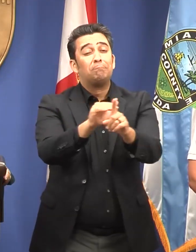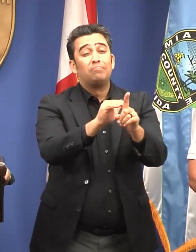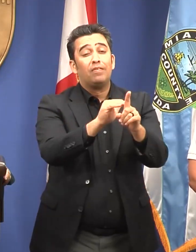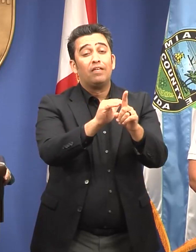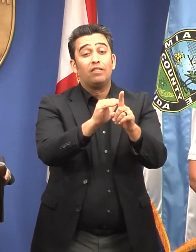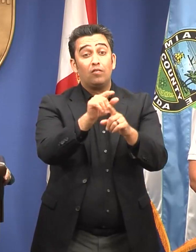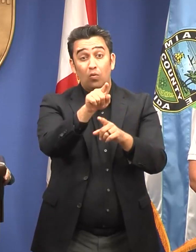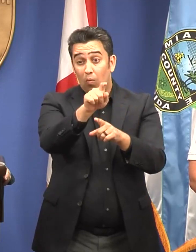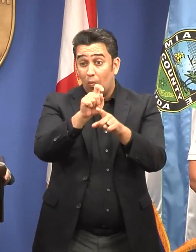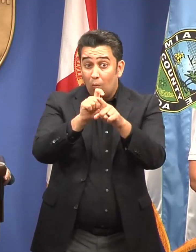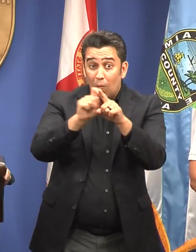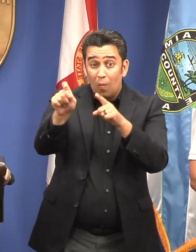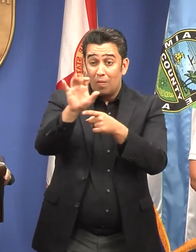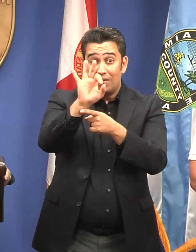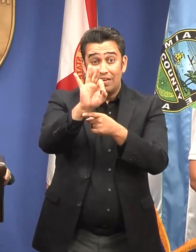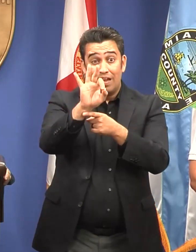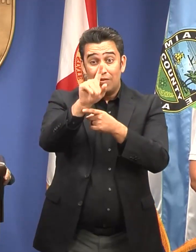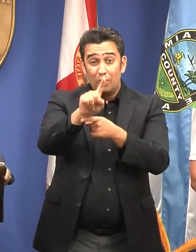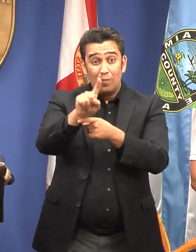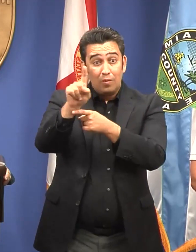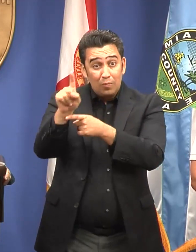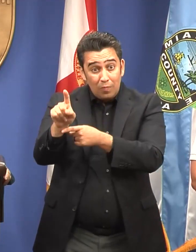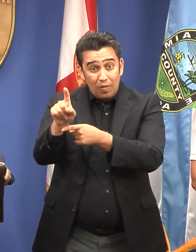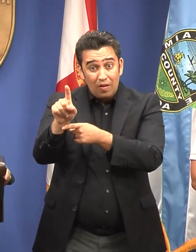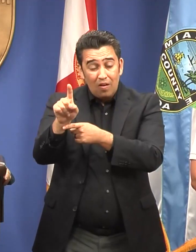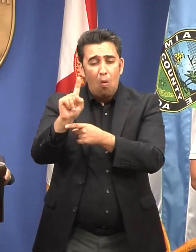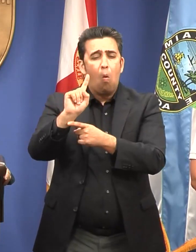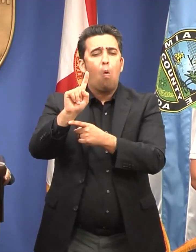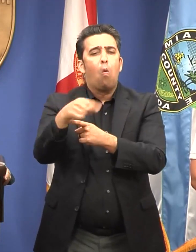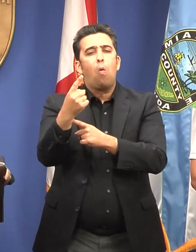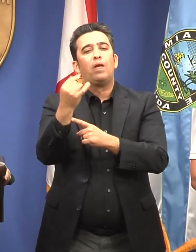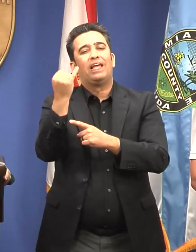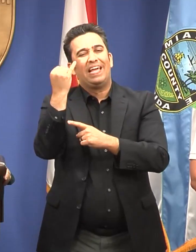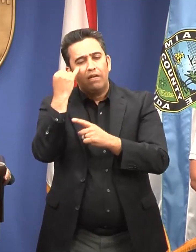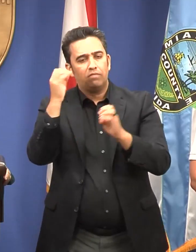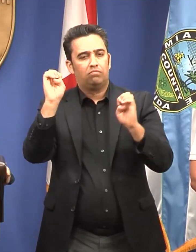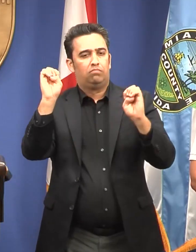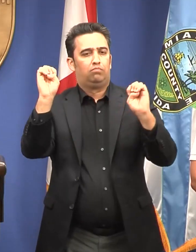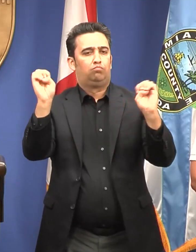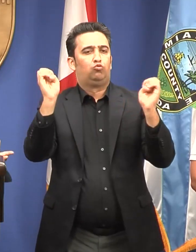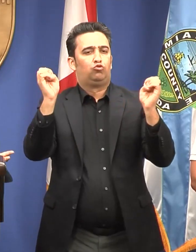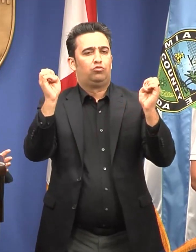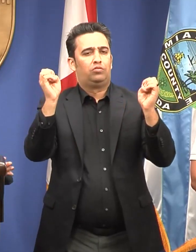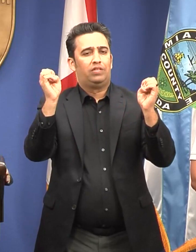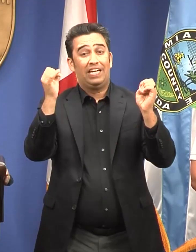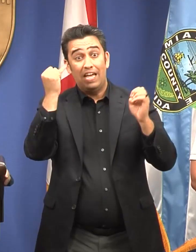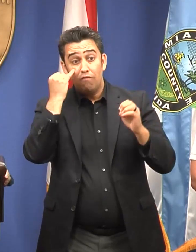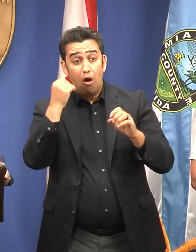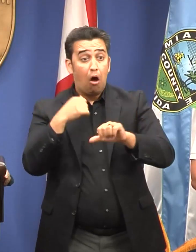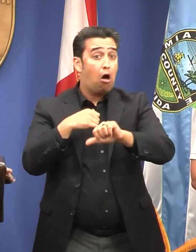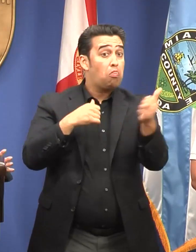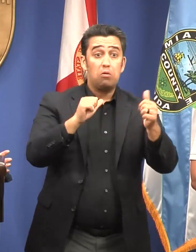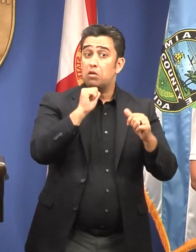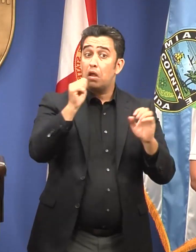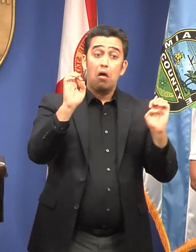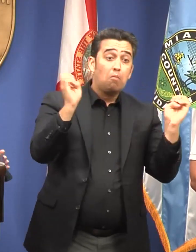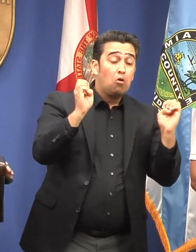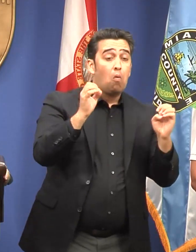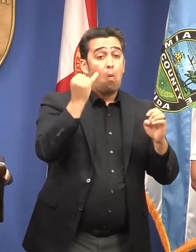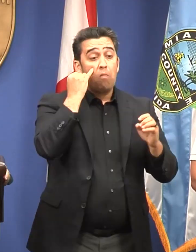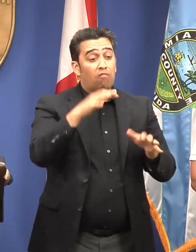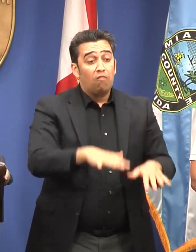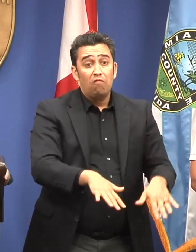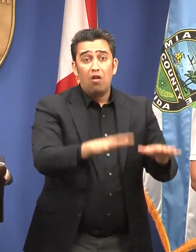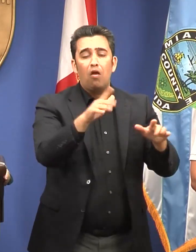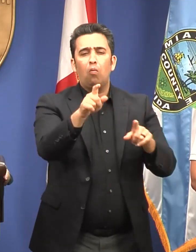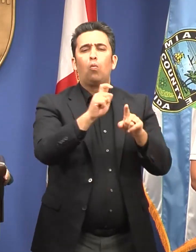911 if you have a medical or life-threatening emergency. Use 311 to report flooding. Don't